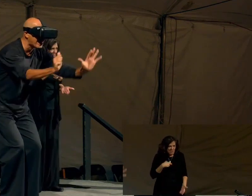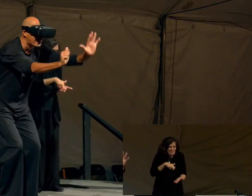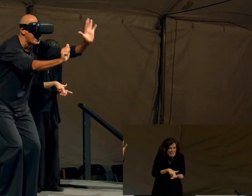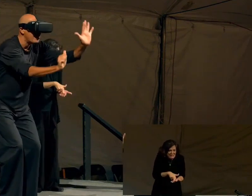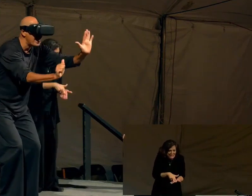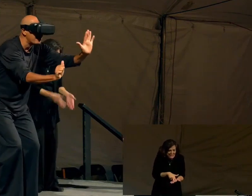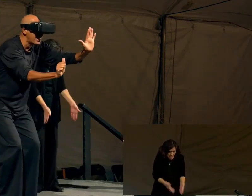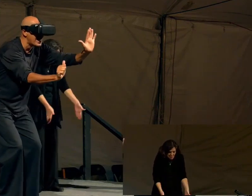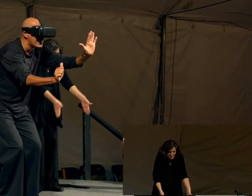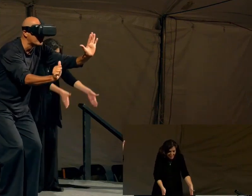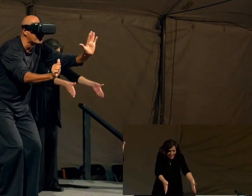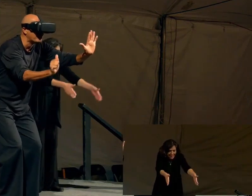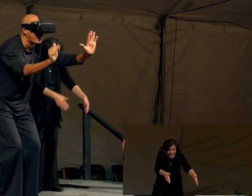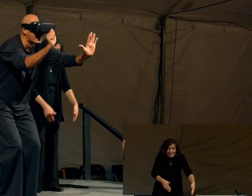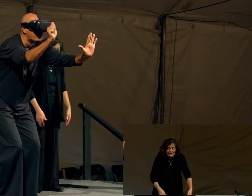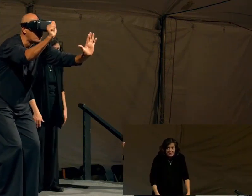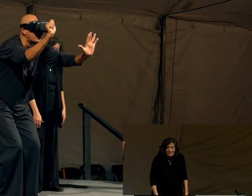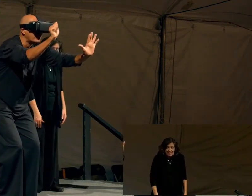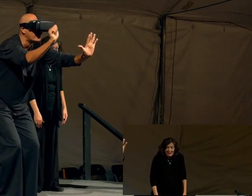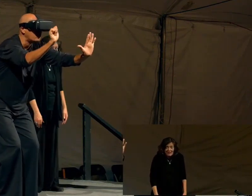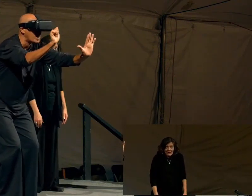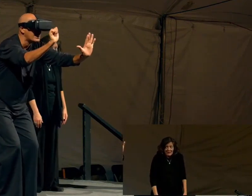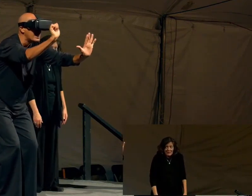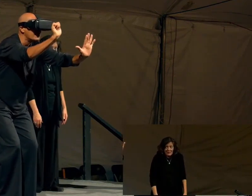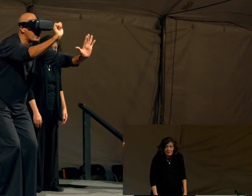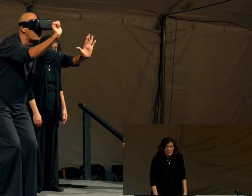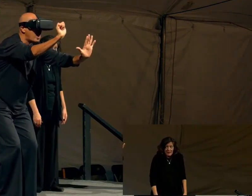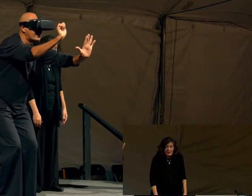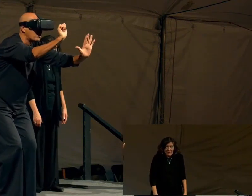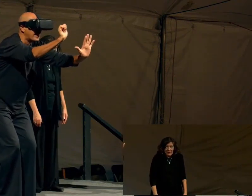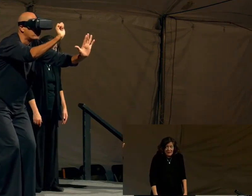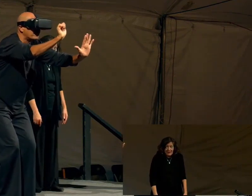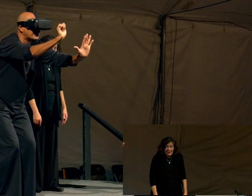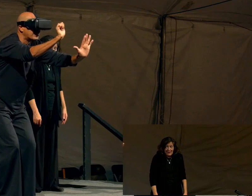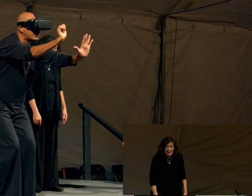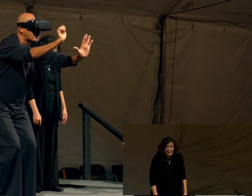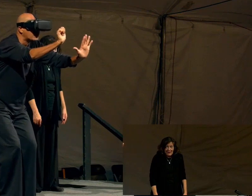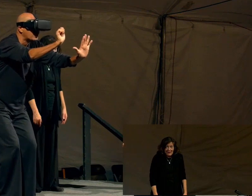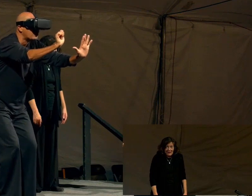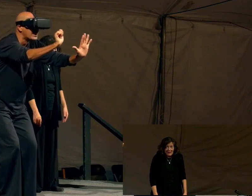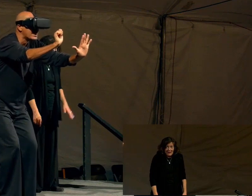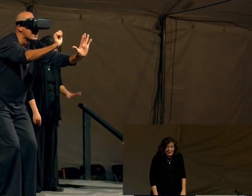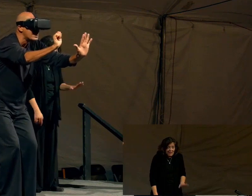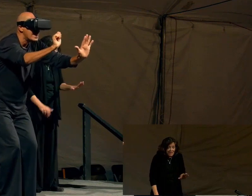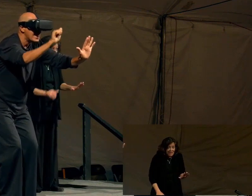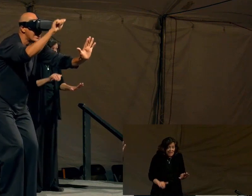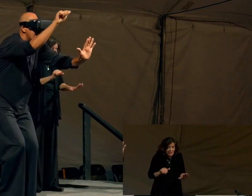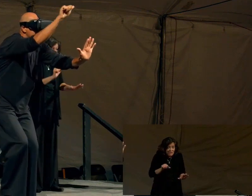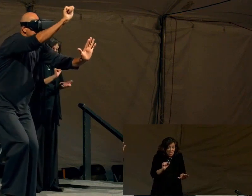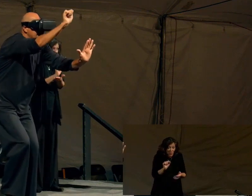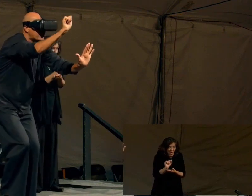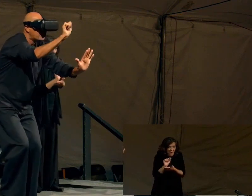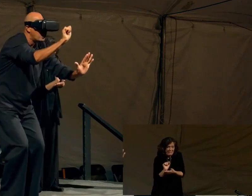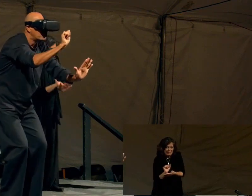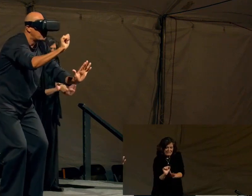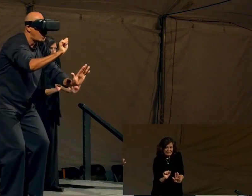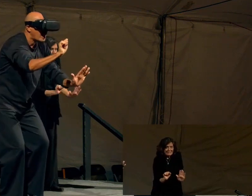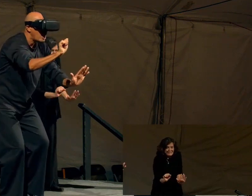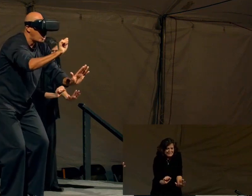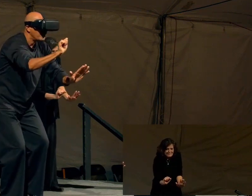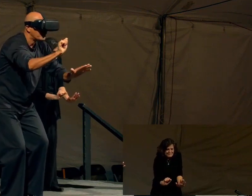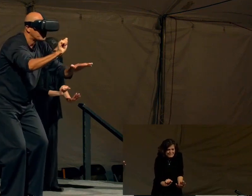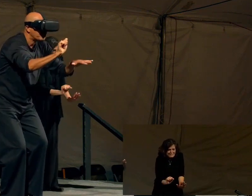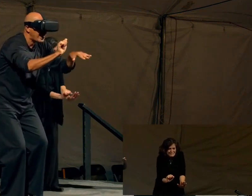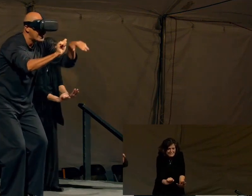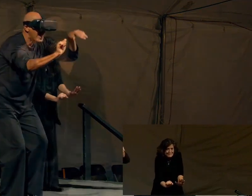on the plank my hands on the plank I'm holding the one so I'm walking on my wrist and knuckles on one hand and I and I start to to